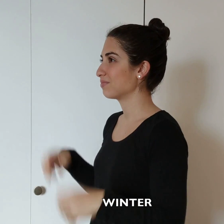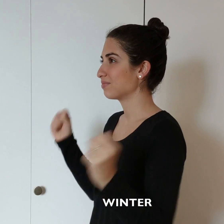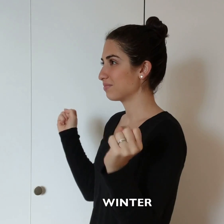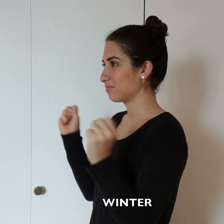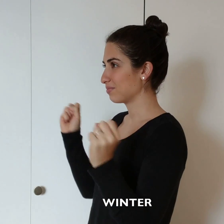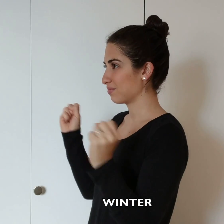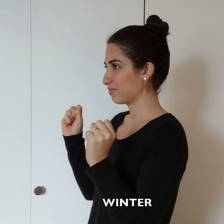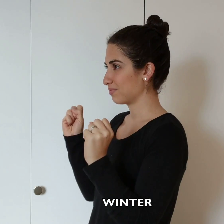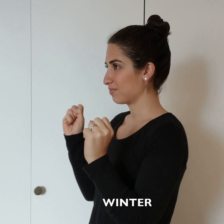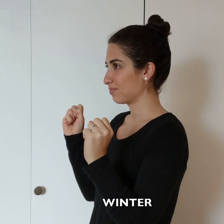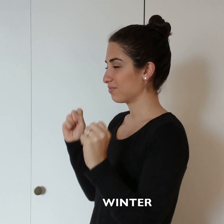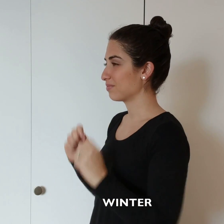WINTER.